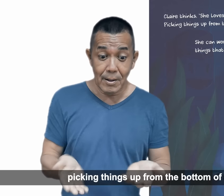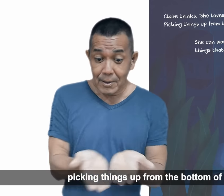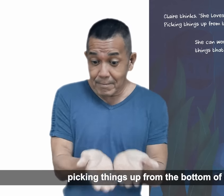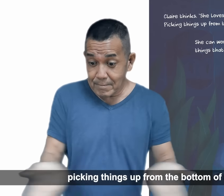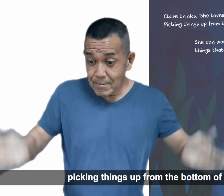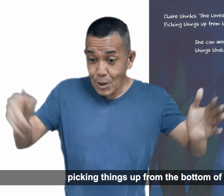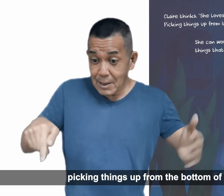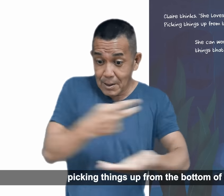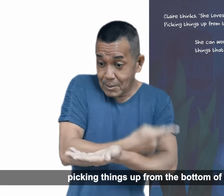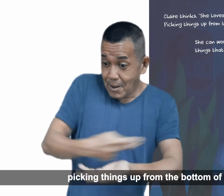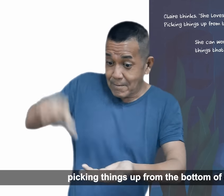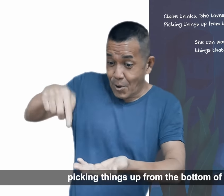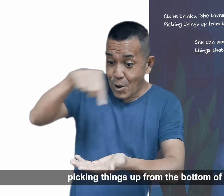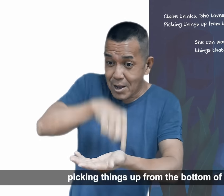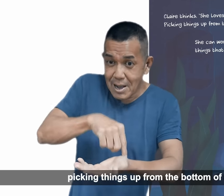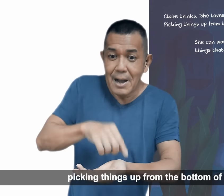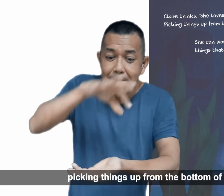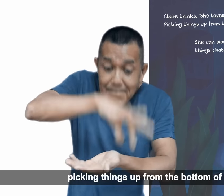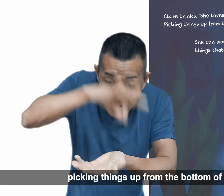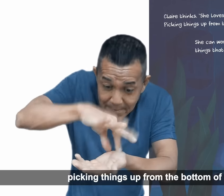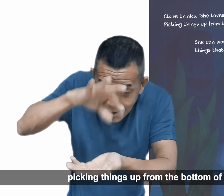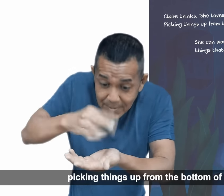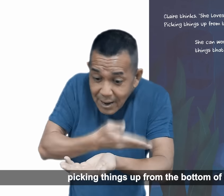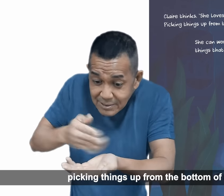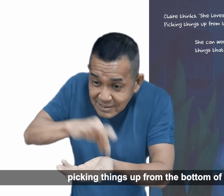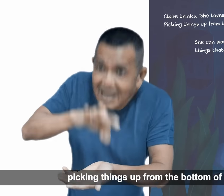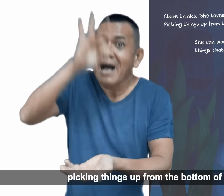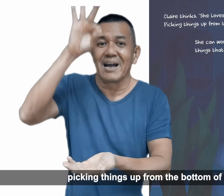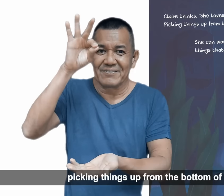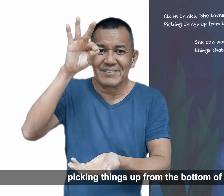Picking things up from the bottom of a pool.